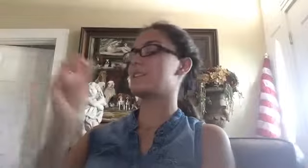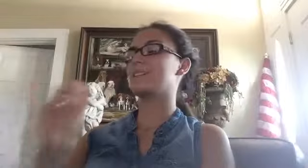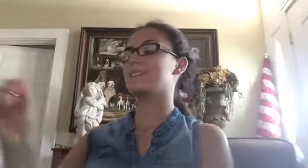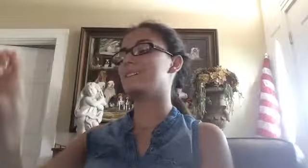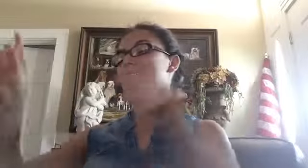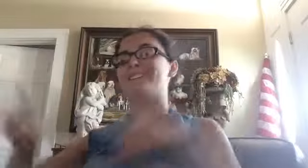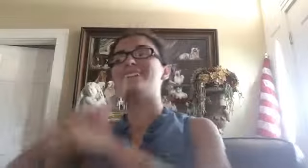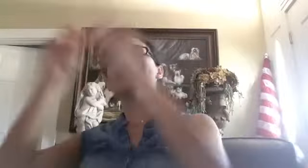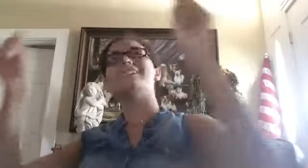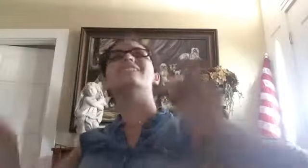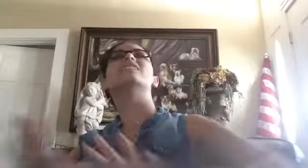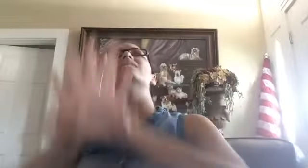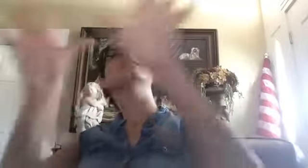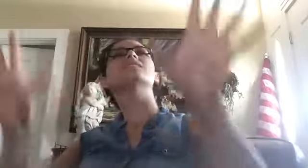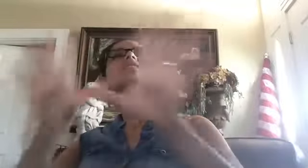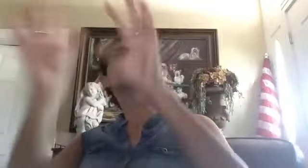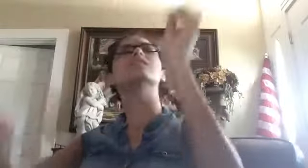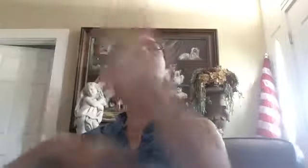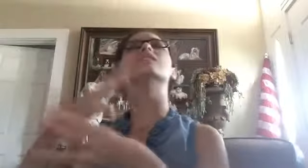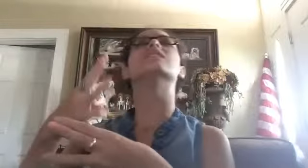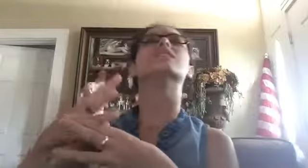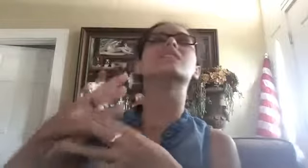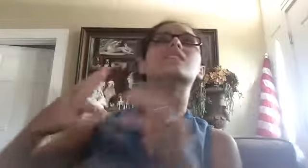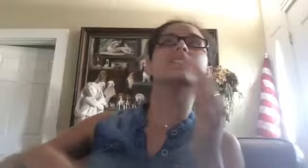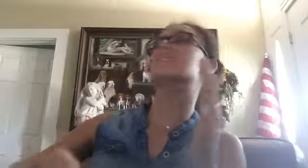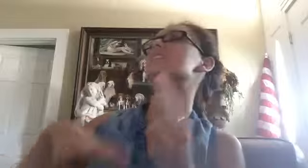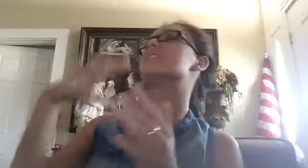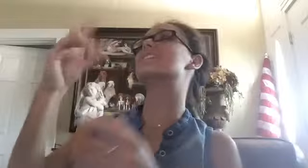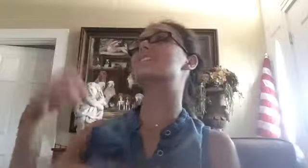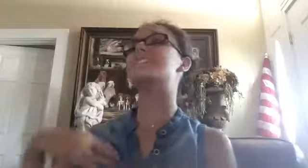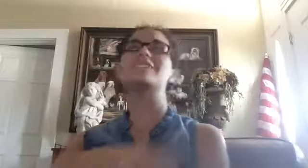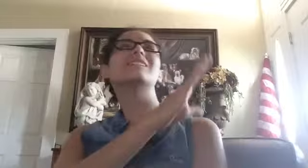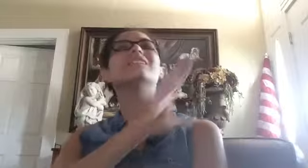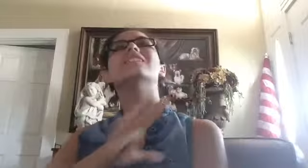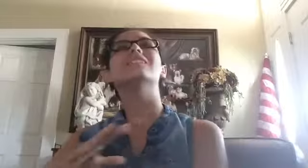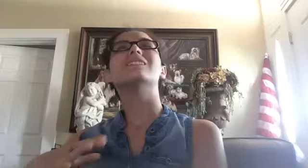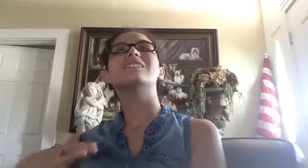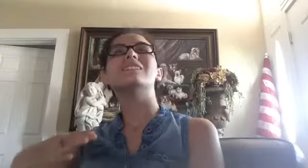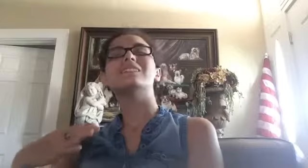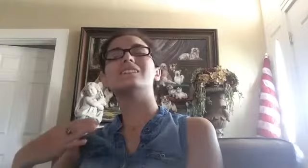Oh, great light of the world, fill up my soul,